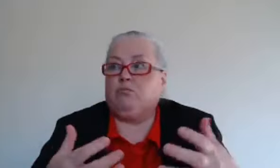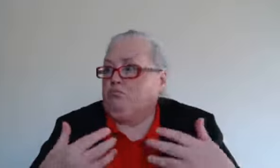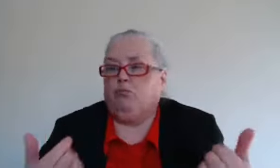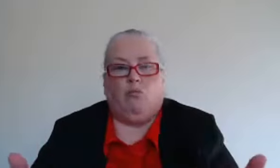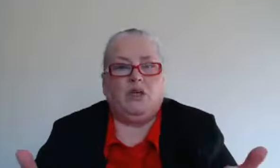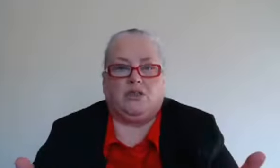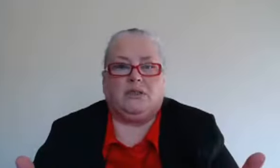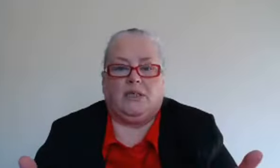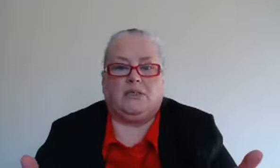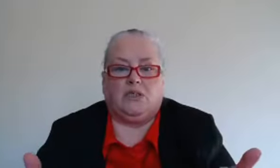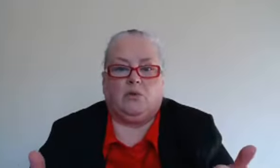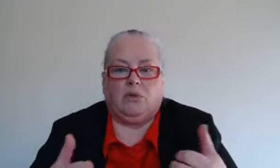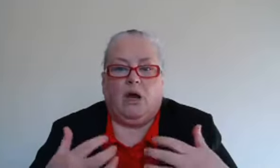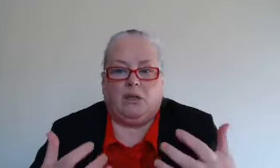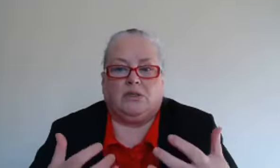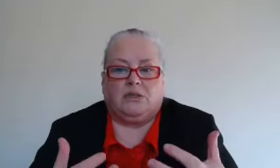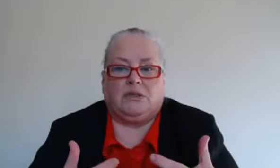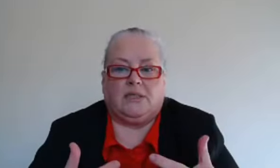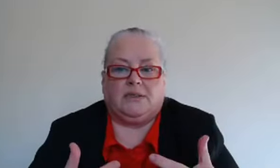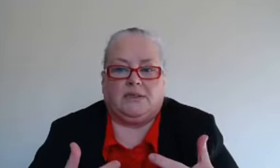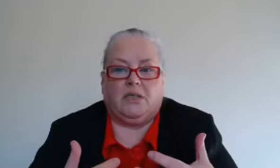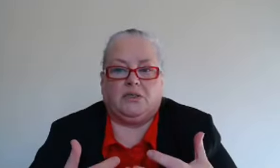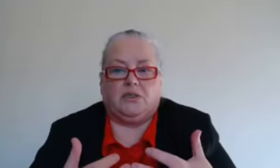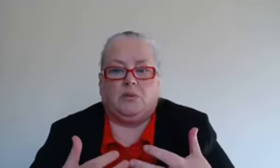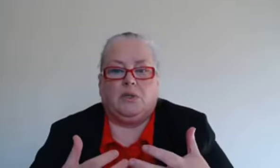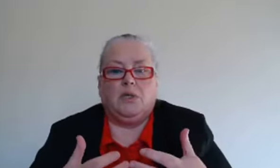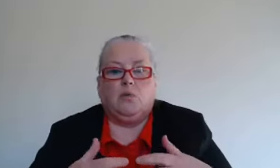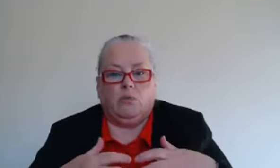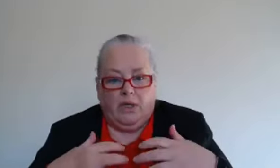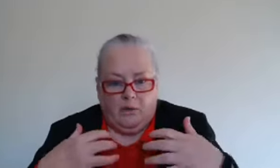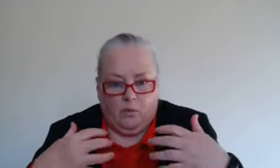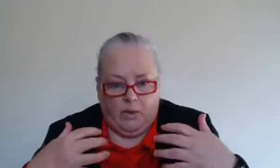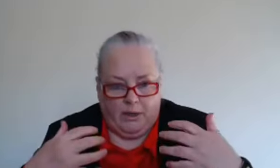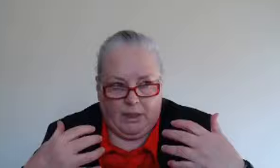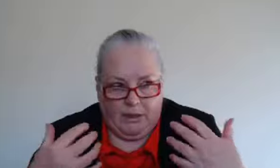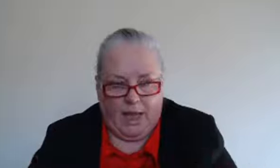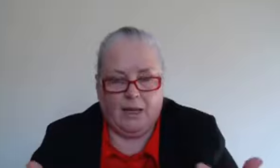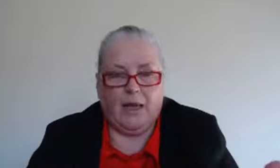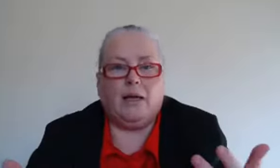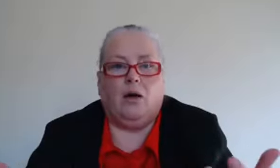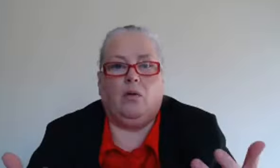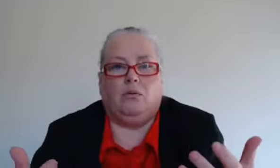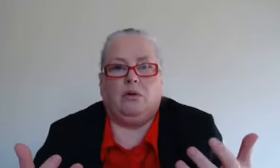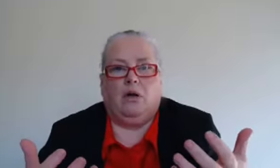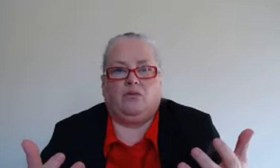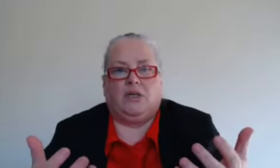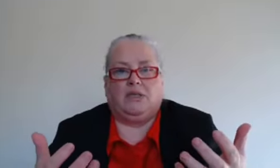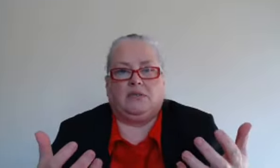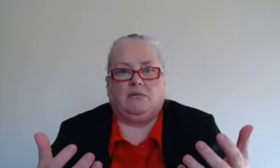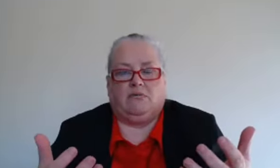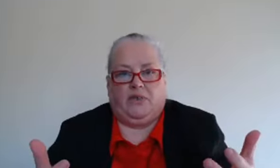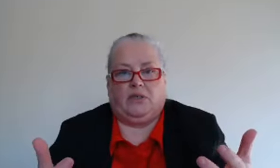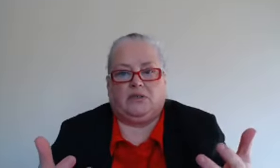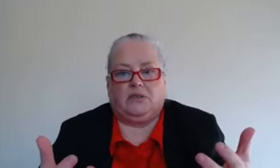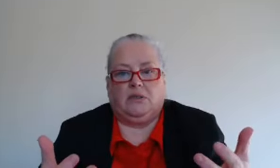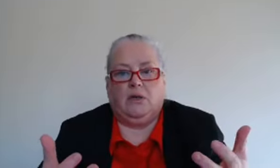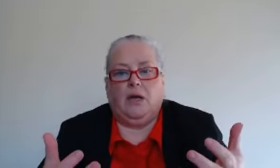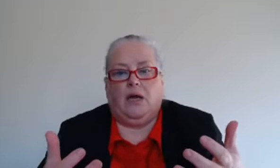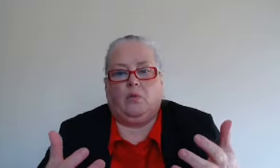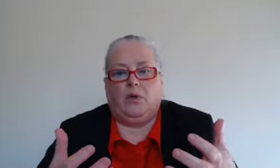we succeeded to there are successes there too we we can then let go of these fears and we